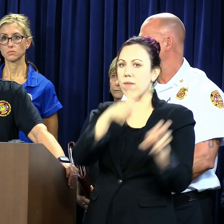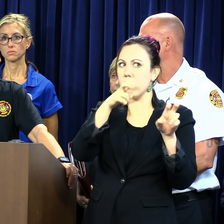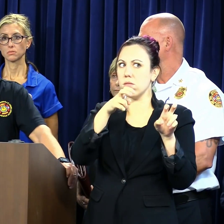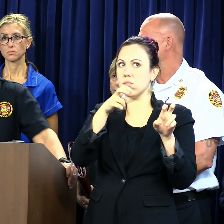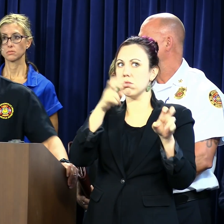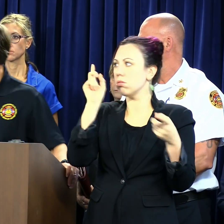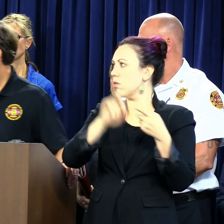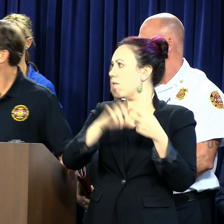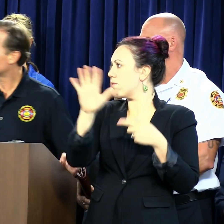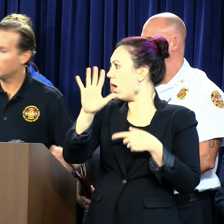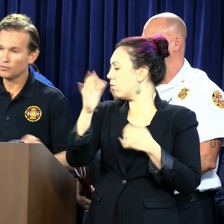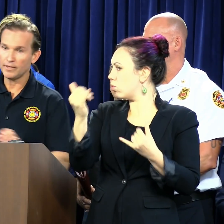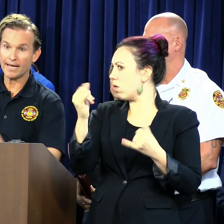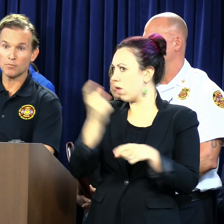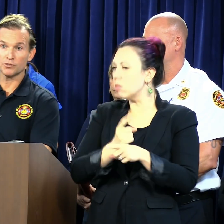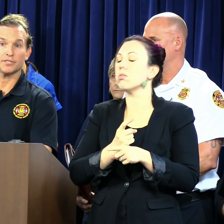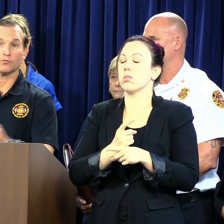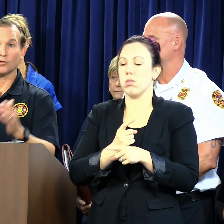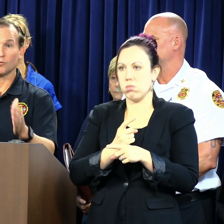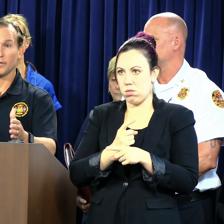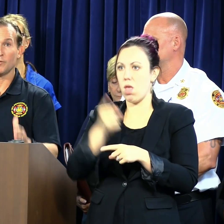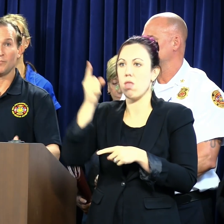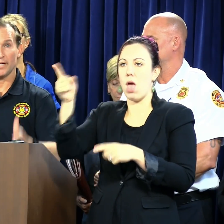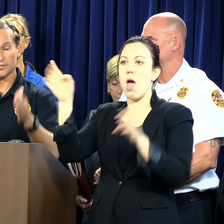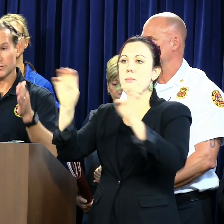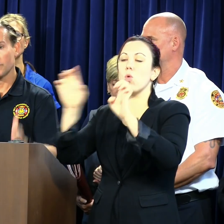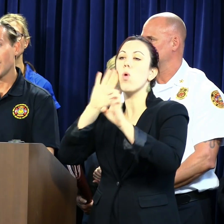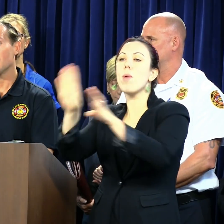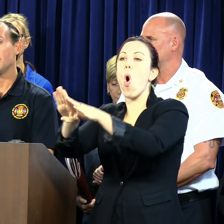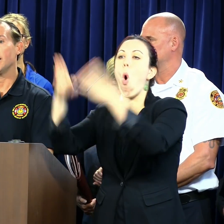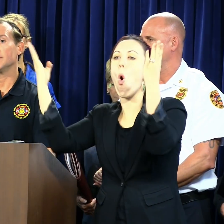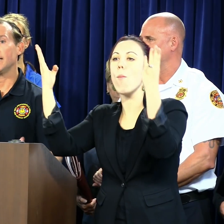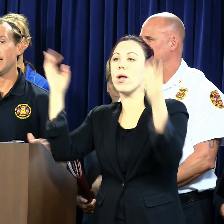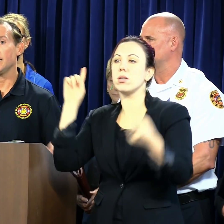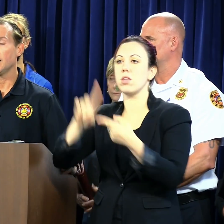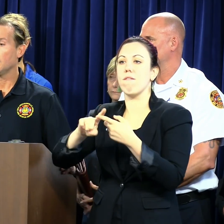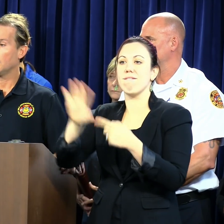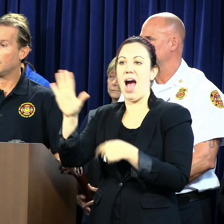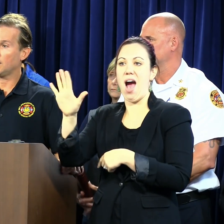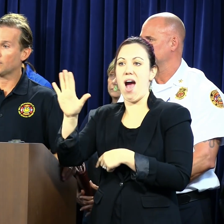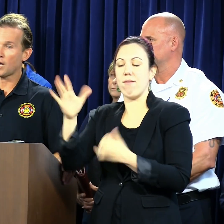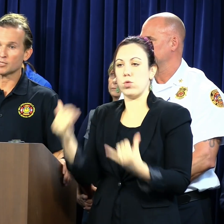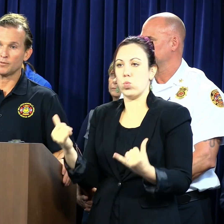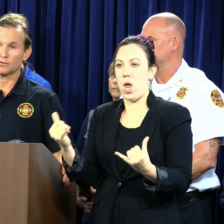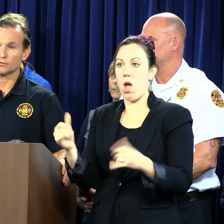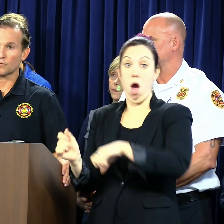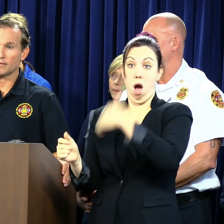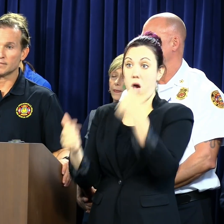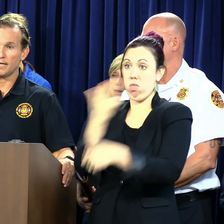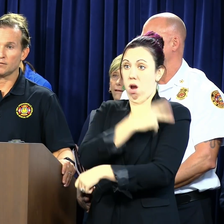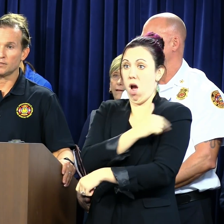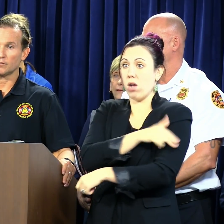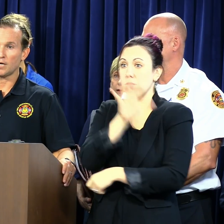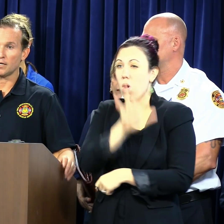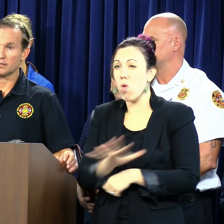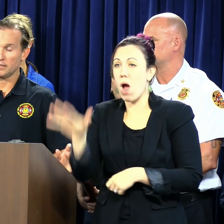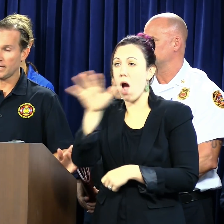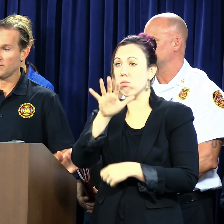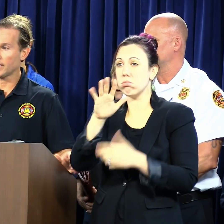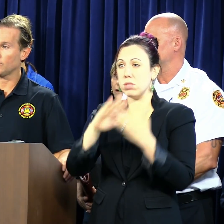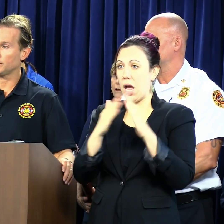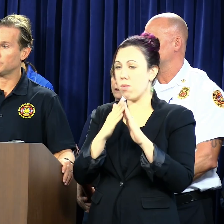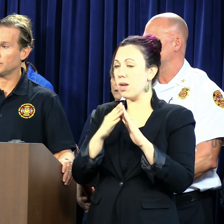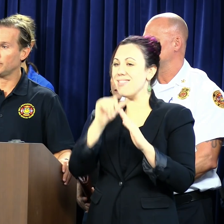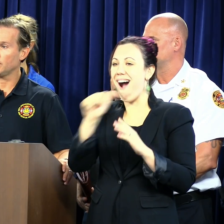today, correct? Yes, sir. So, that emergency room will be open to patients through 5 p.m. today. Other hospitals around town that are not